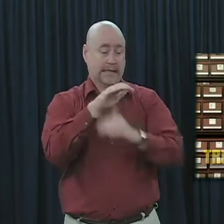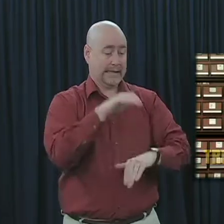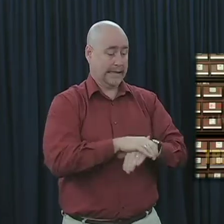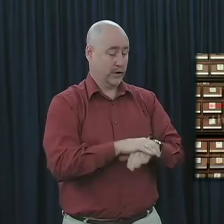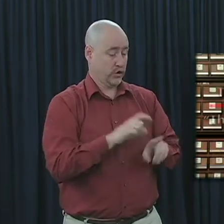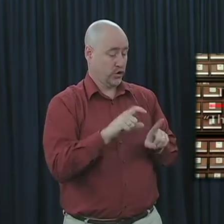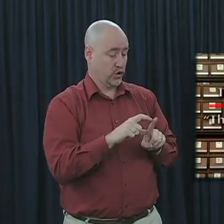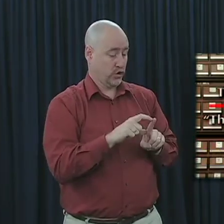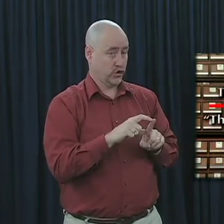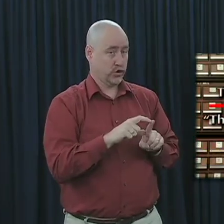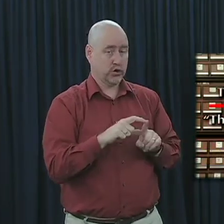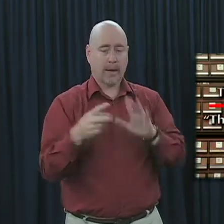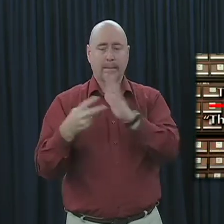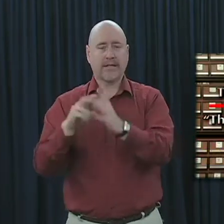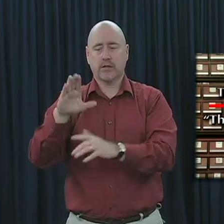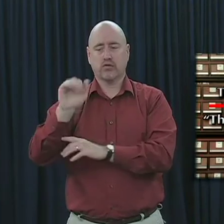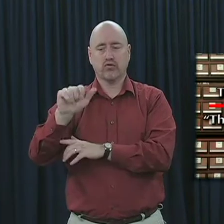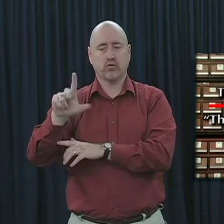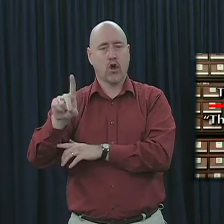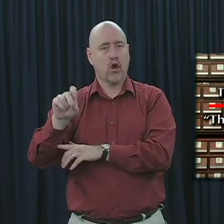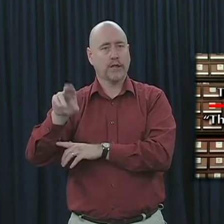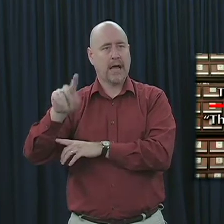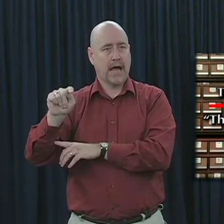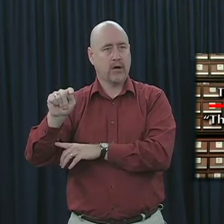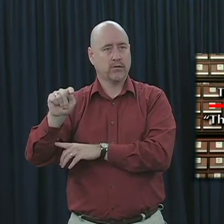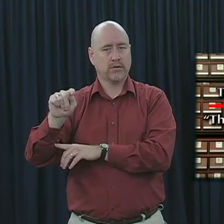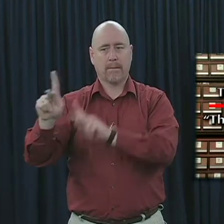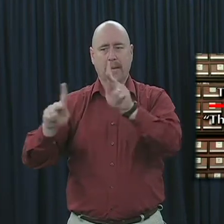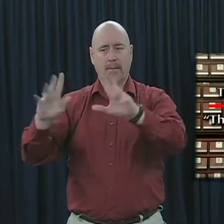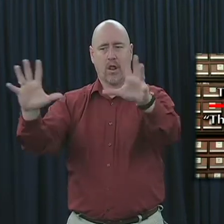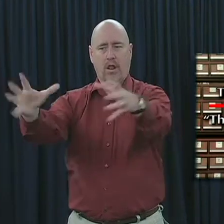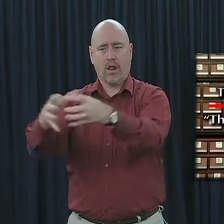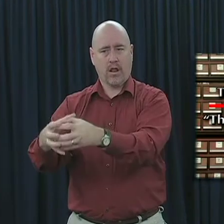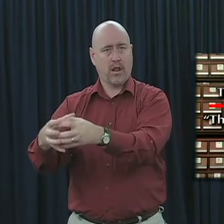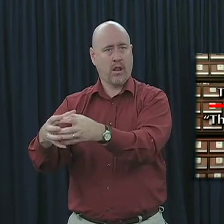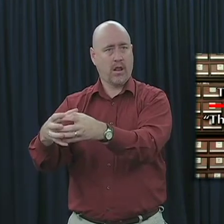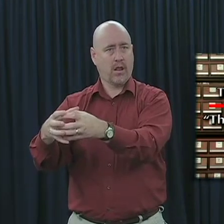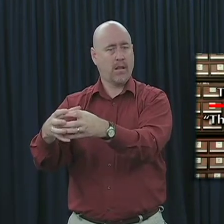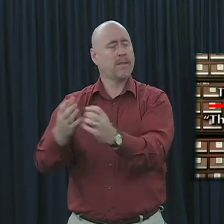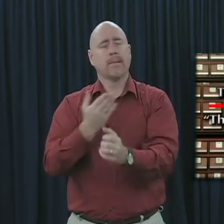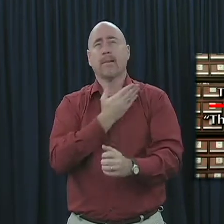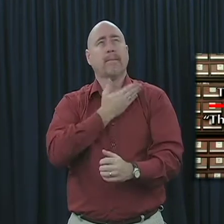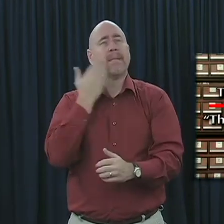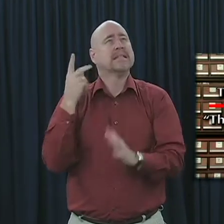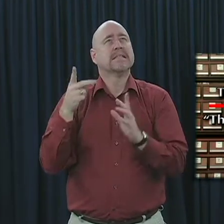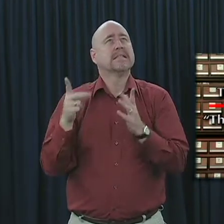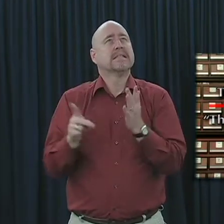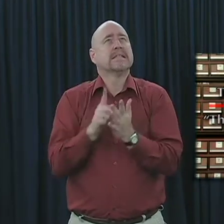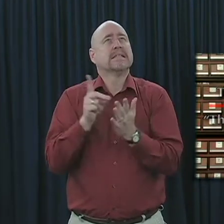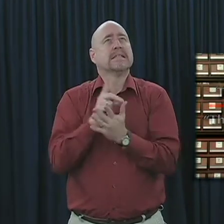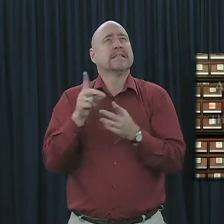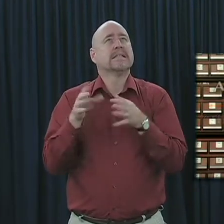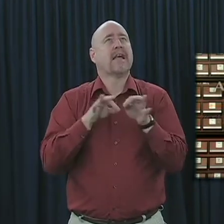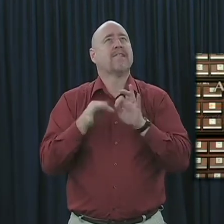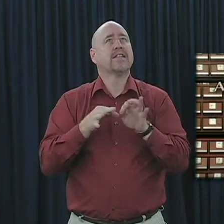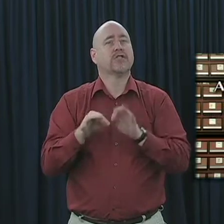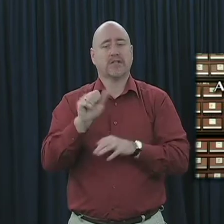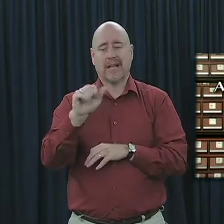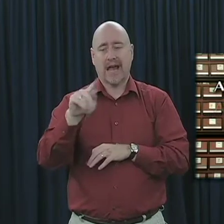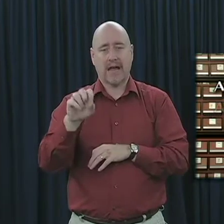from a word that means the called out, speaking of the people. And one of the best definitions I know of the church is found in Acts 8-1 and